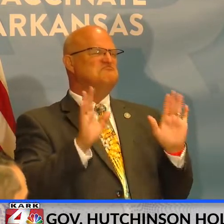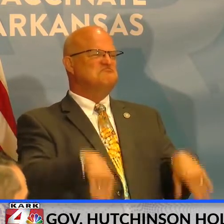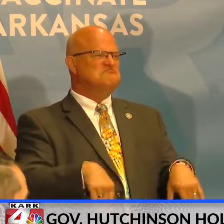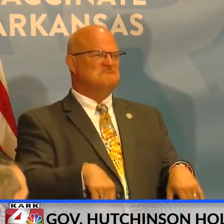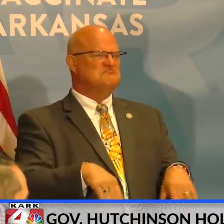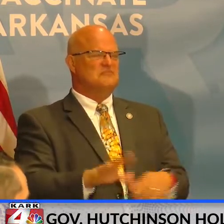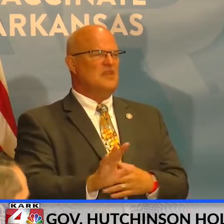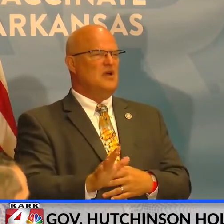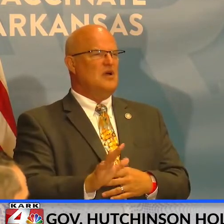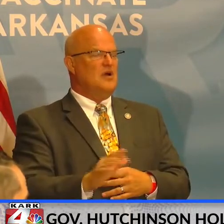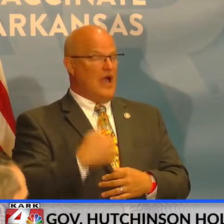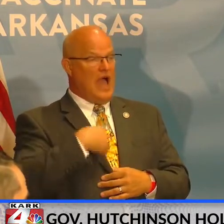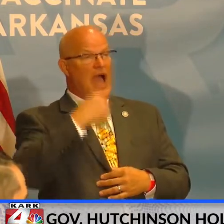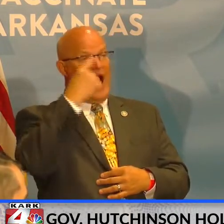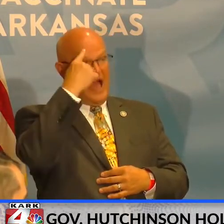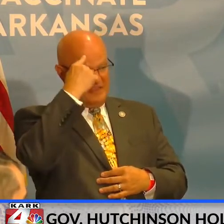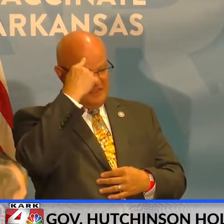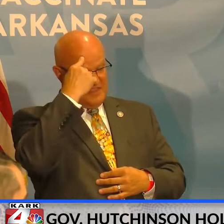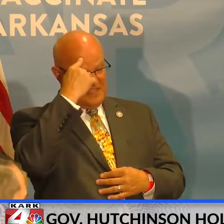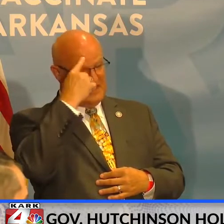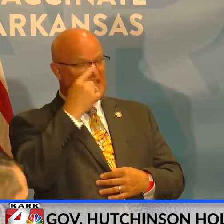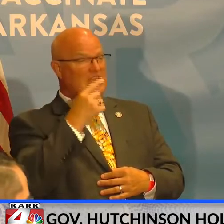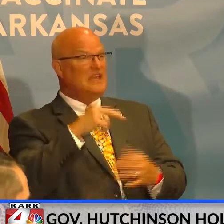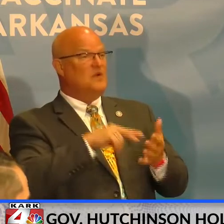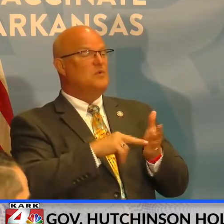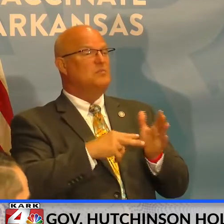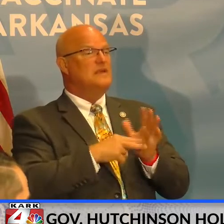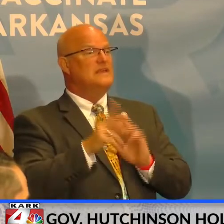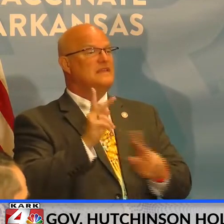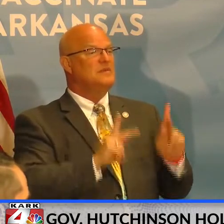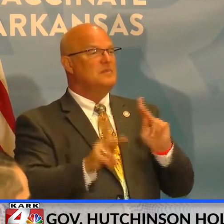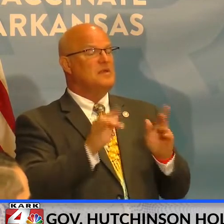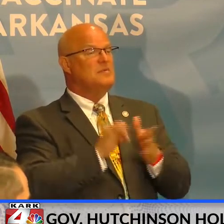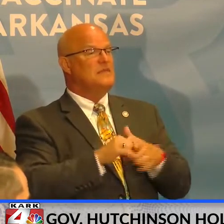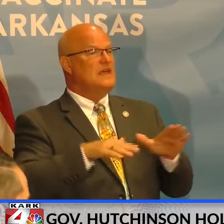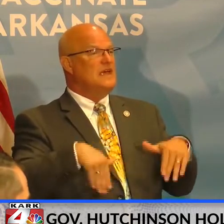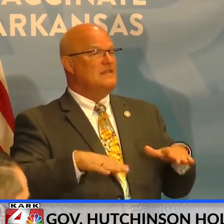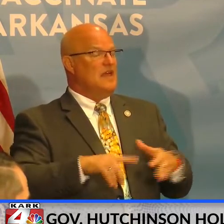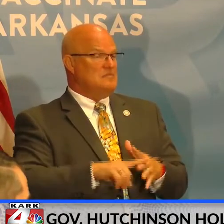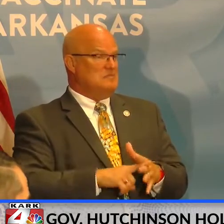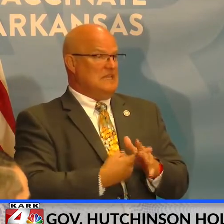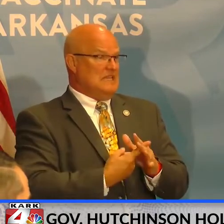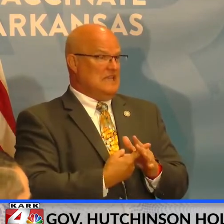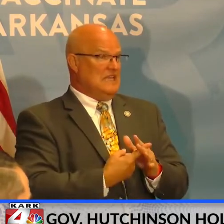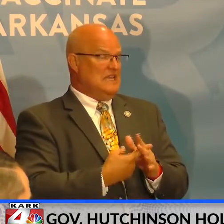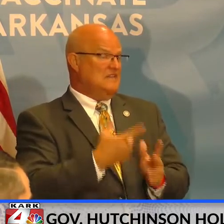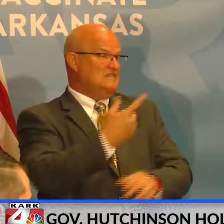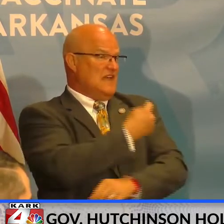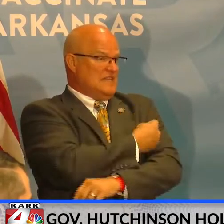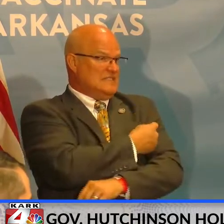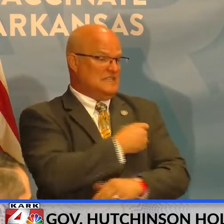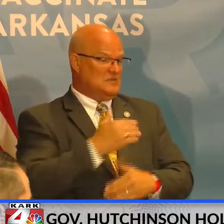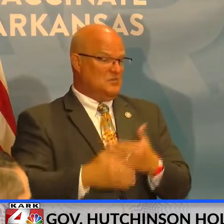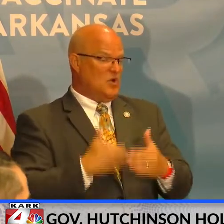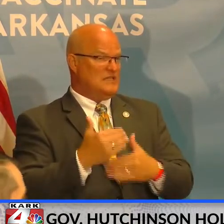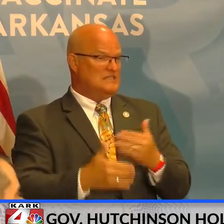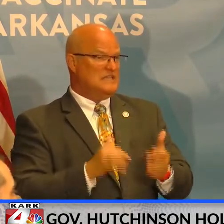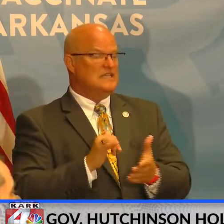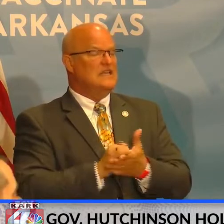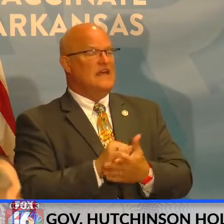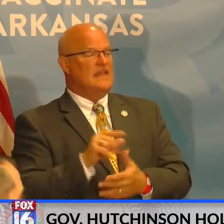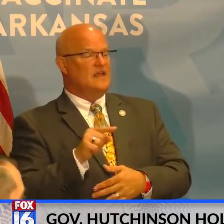shot. Then I think it'll just simply be those that have not even began to be the vaccination process that